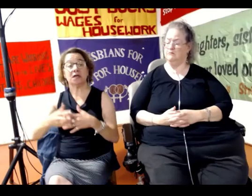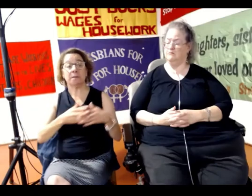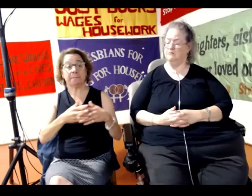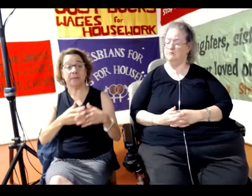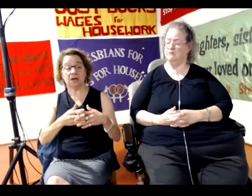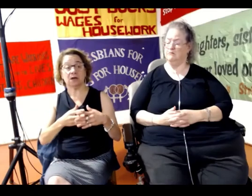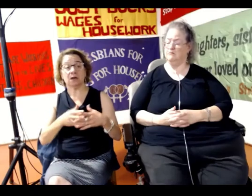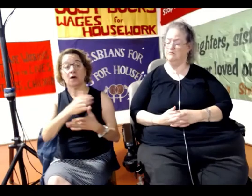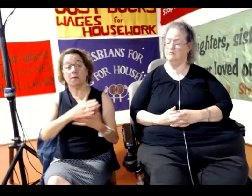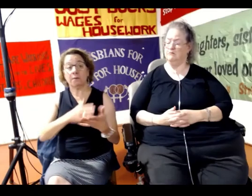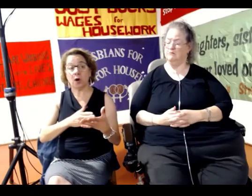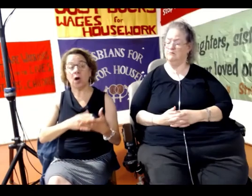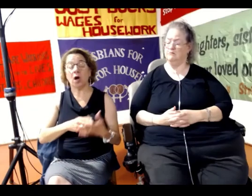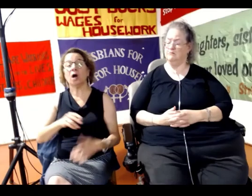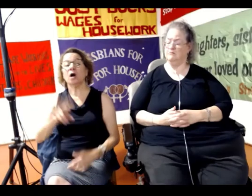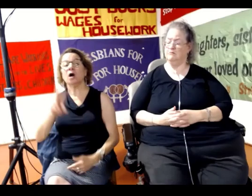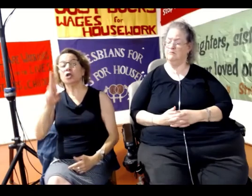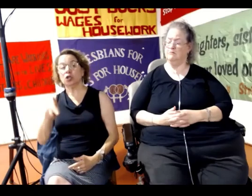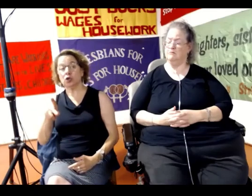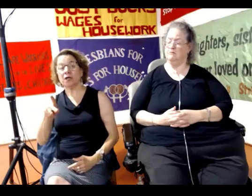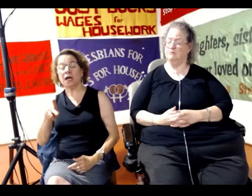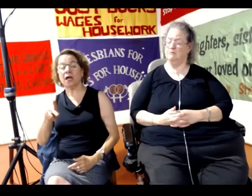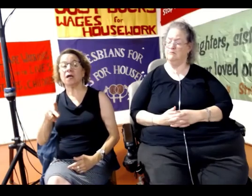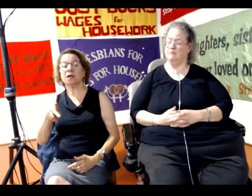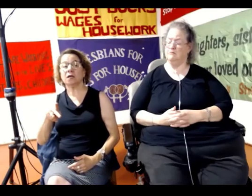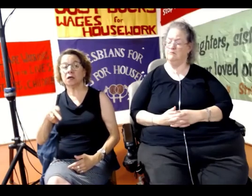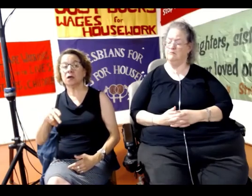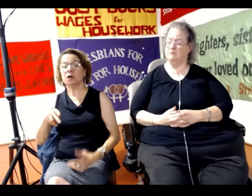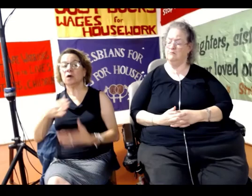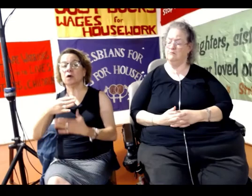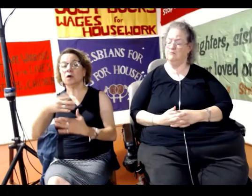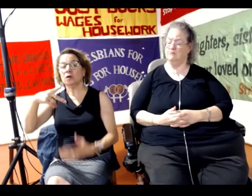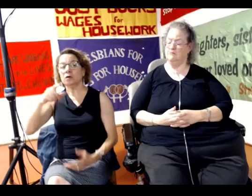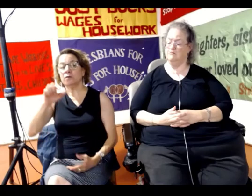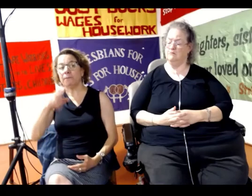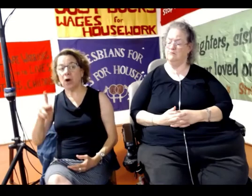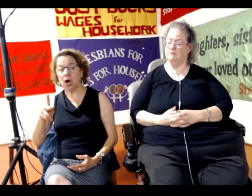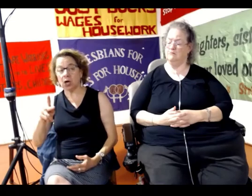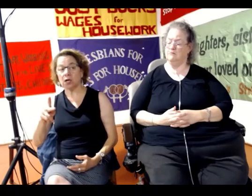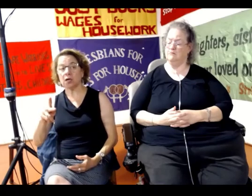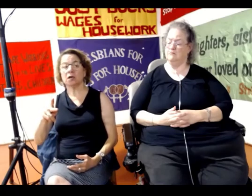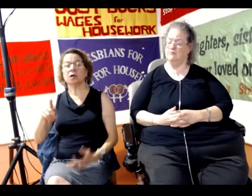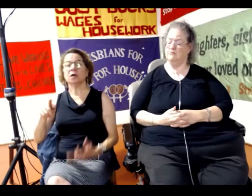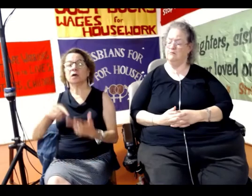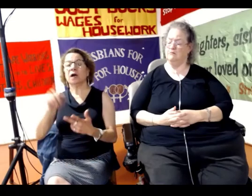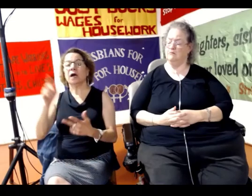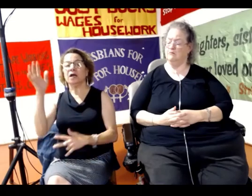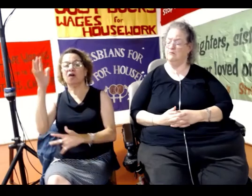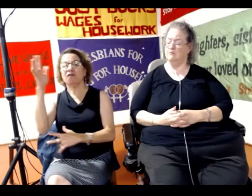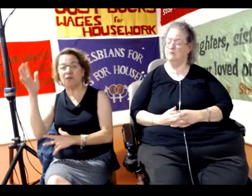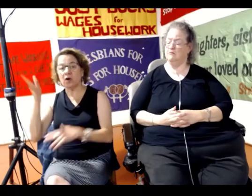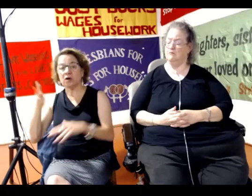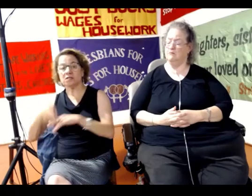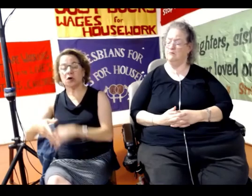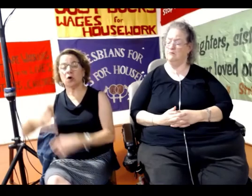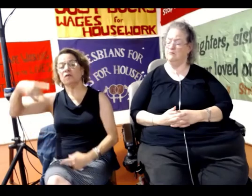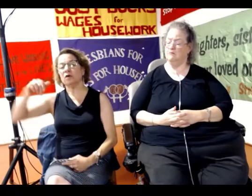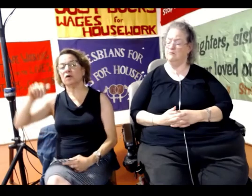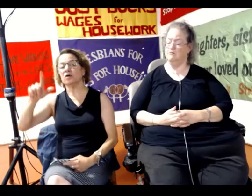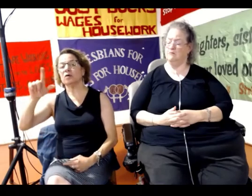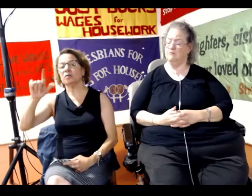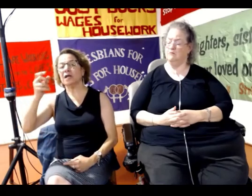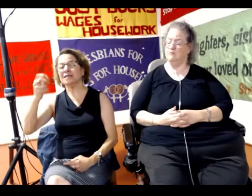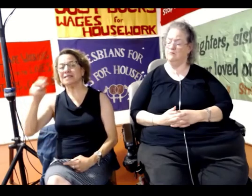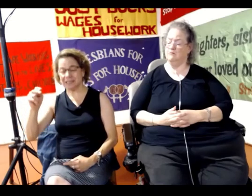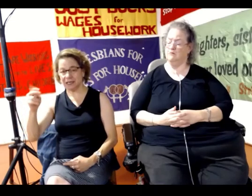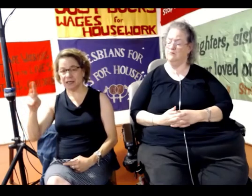British park, even a Coretta King forest, over Palestinian villages in